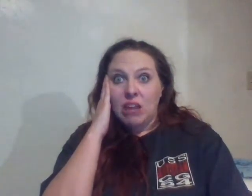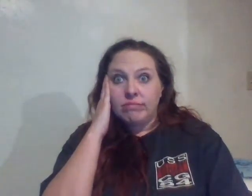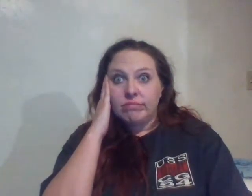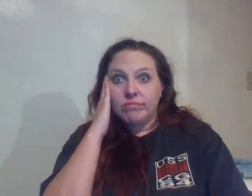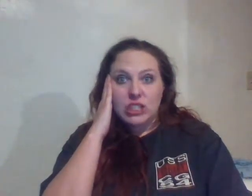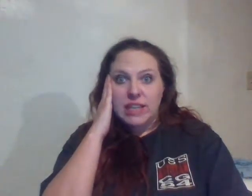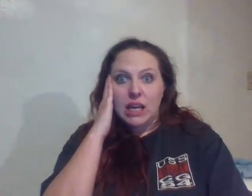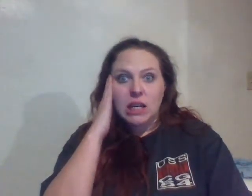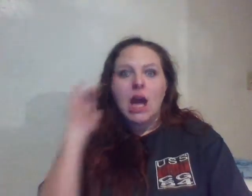Just saying.